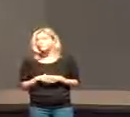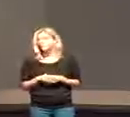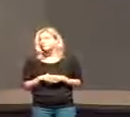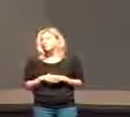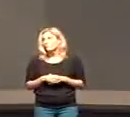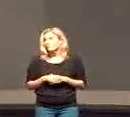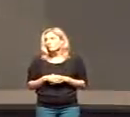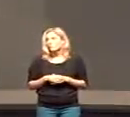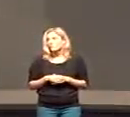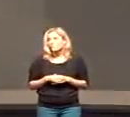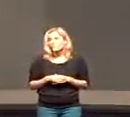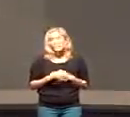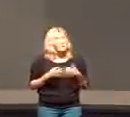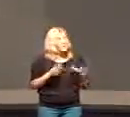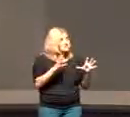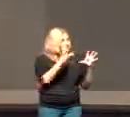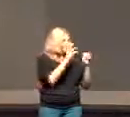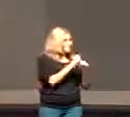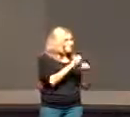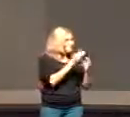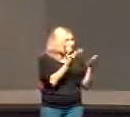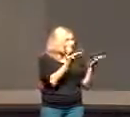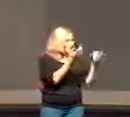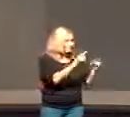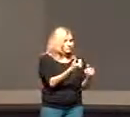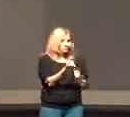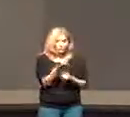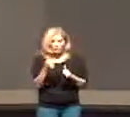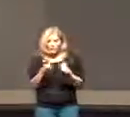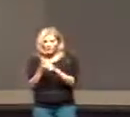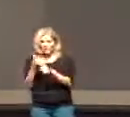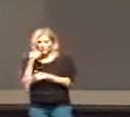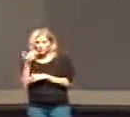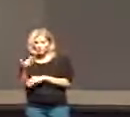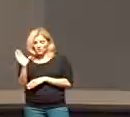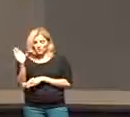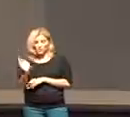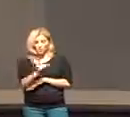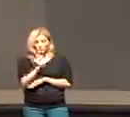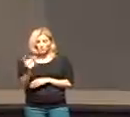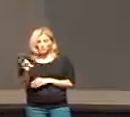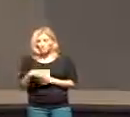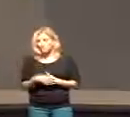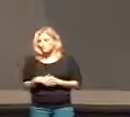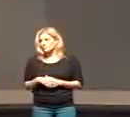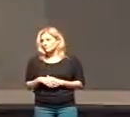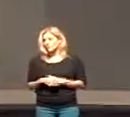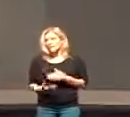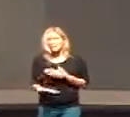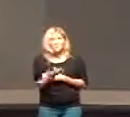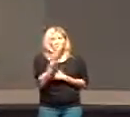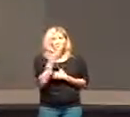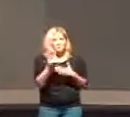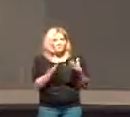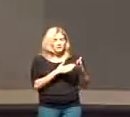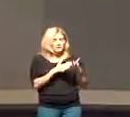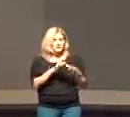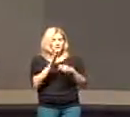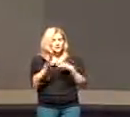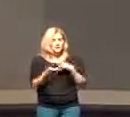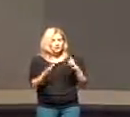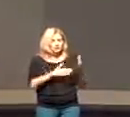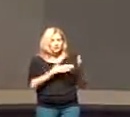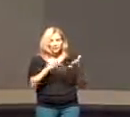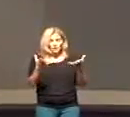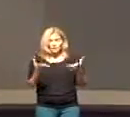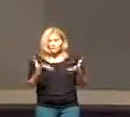many admire his miracles but few follow him in the humiliation of the cross this morning as we sing our closing song